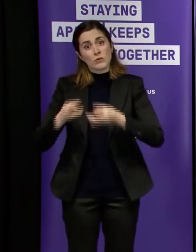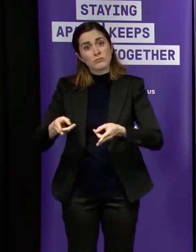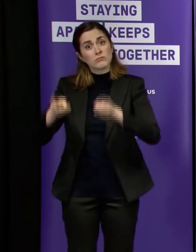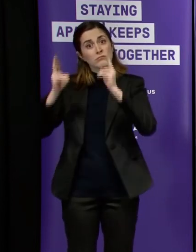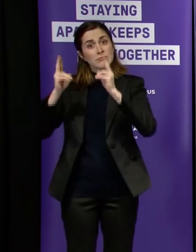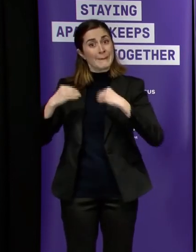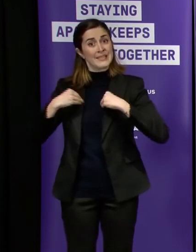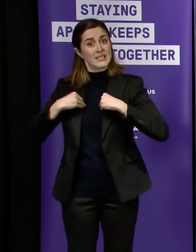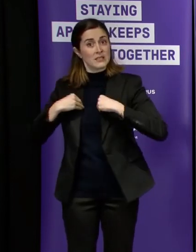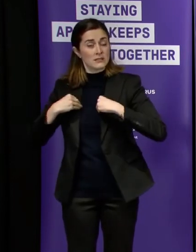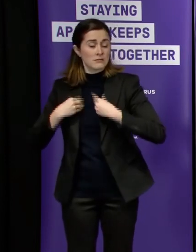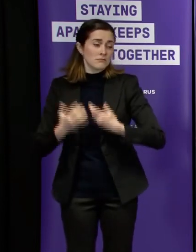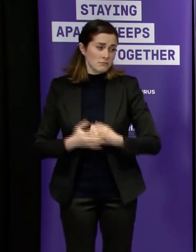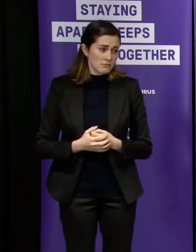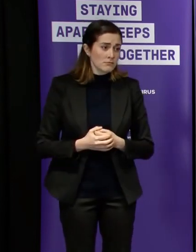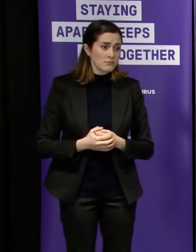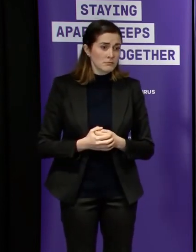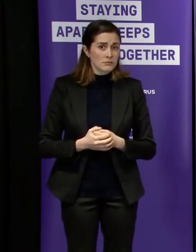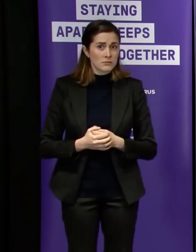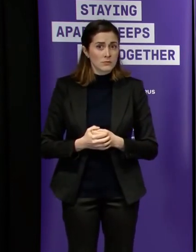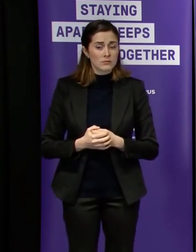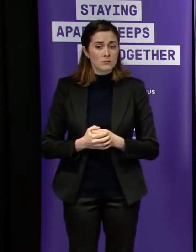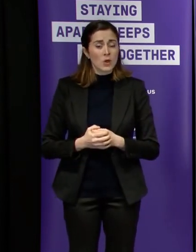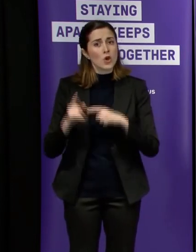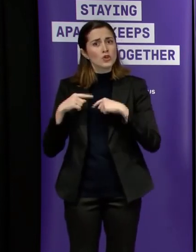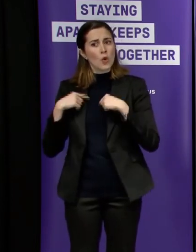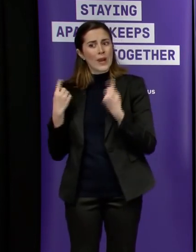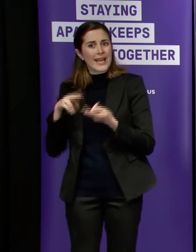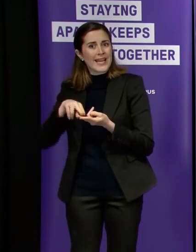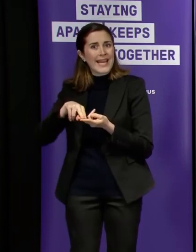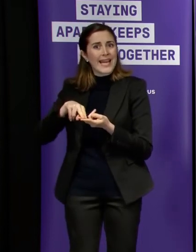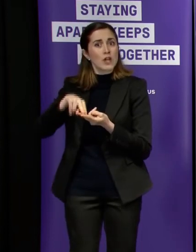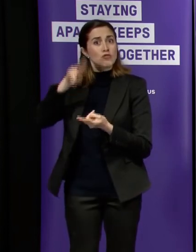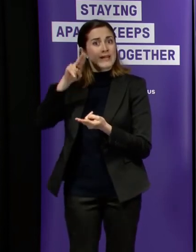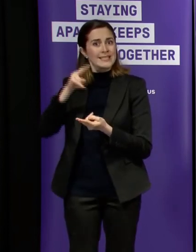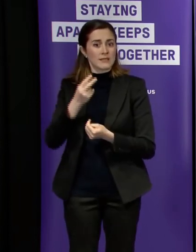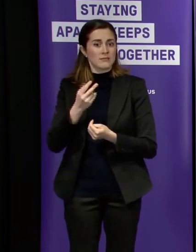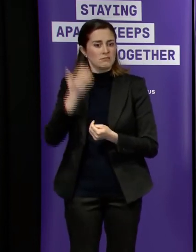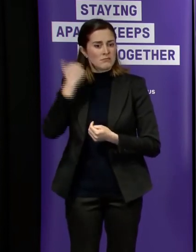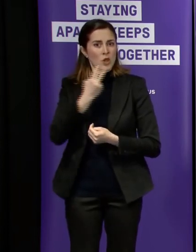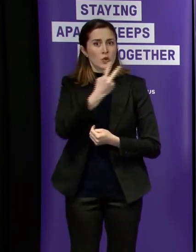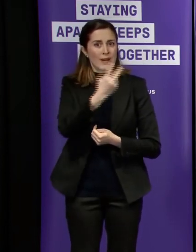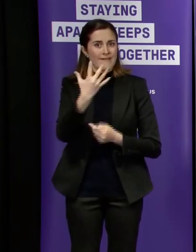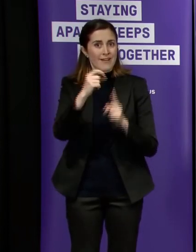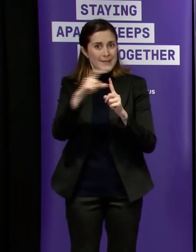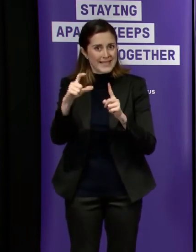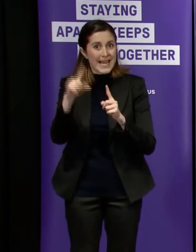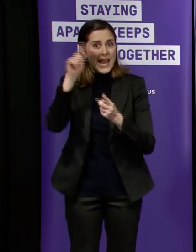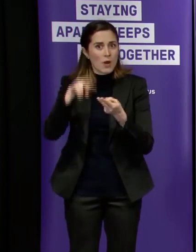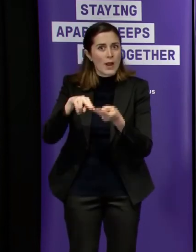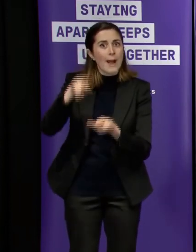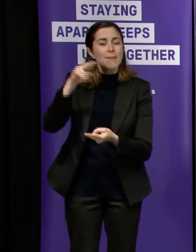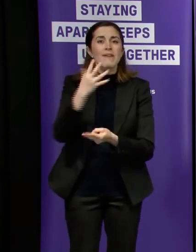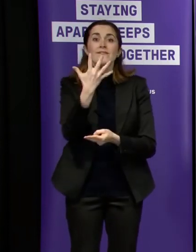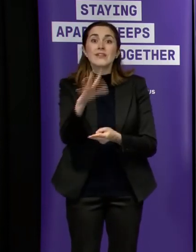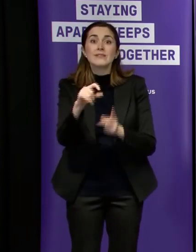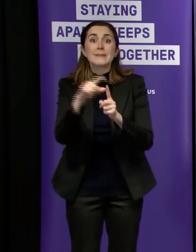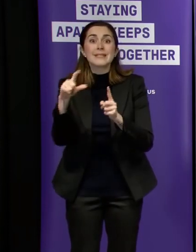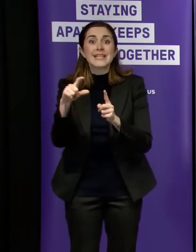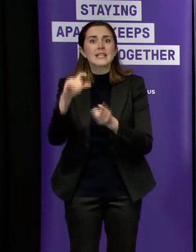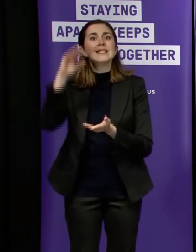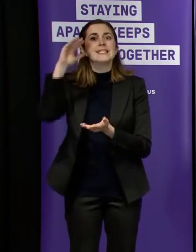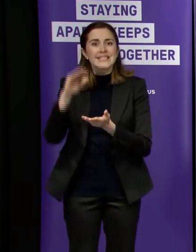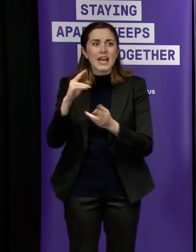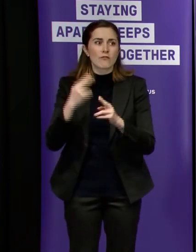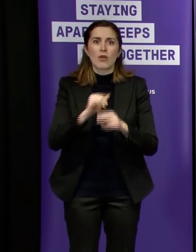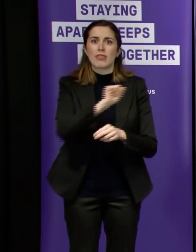we are now increasing that access uh from 25 up to 50 of their land tax rebate